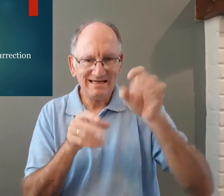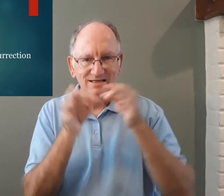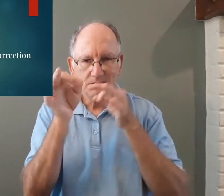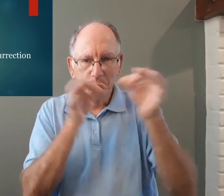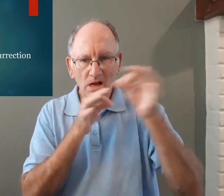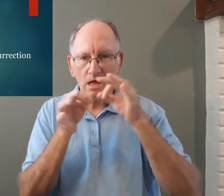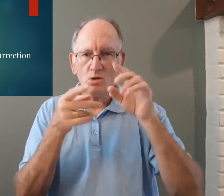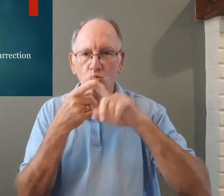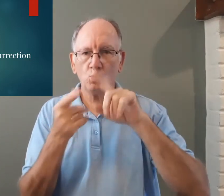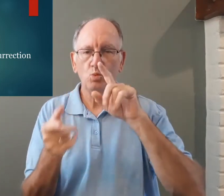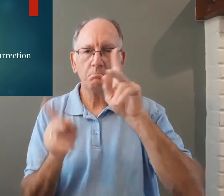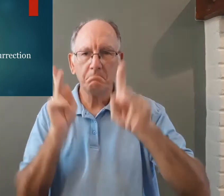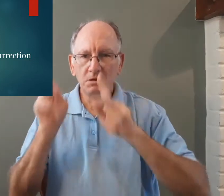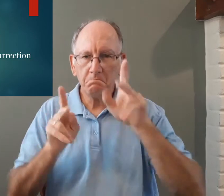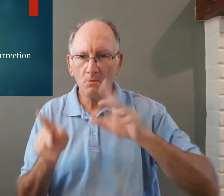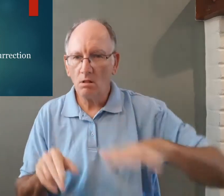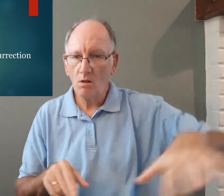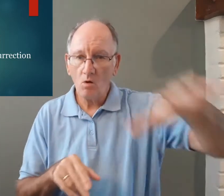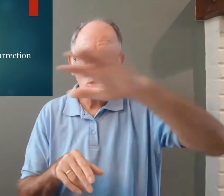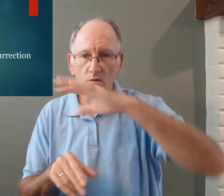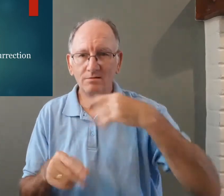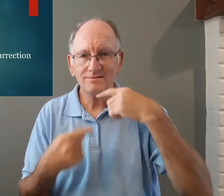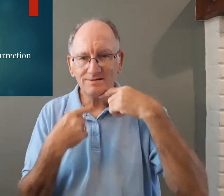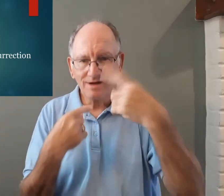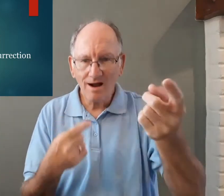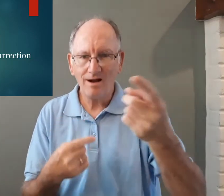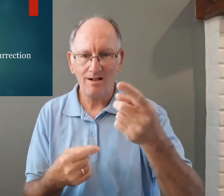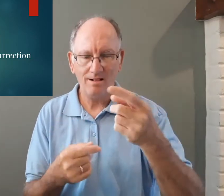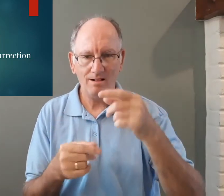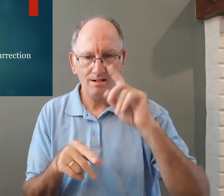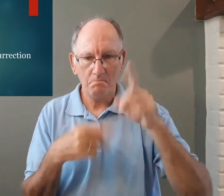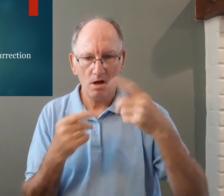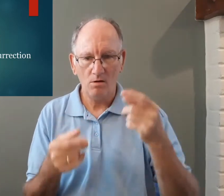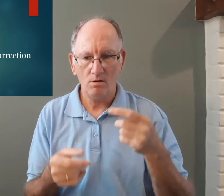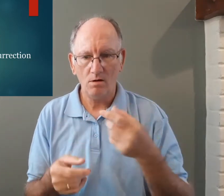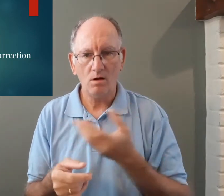we need to explain the gospel to people and tell them